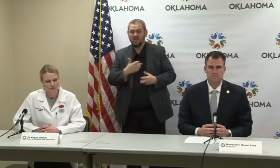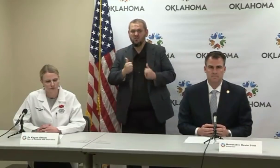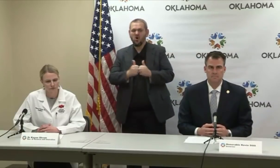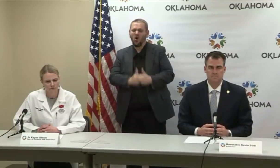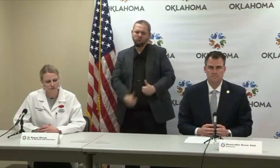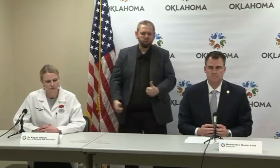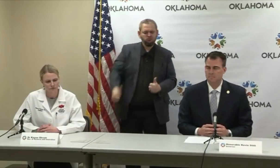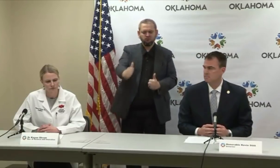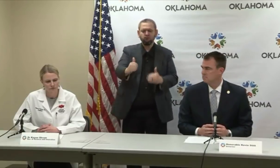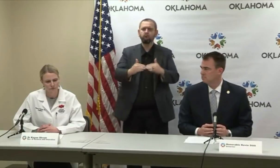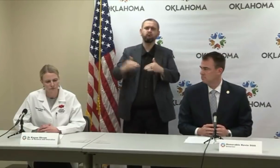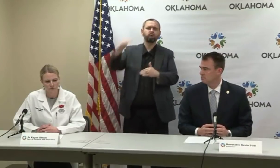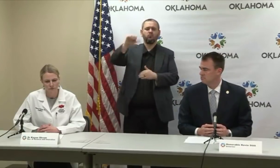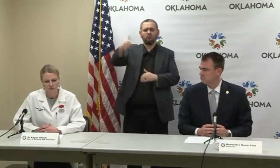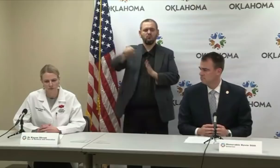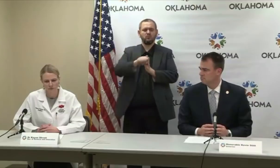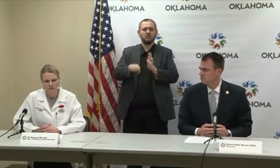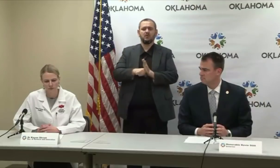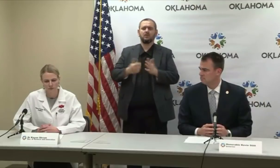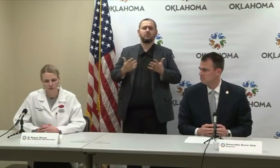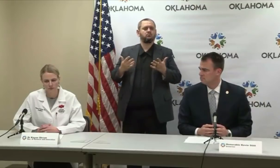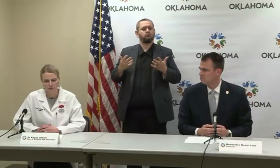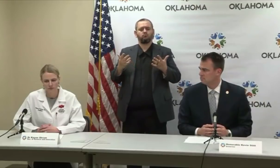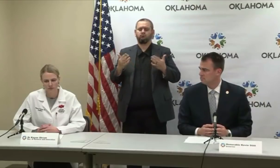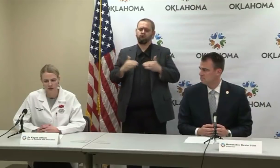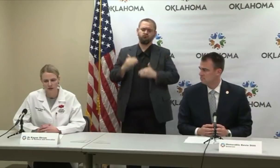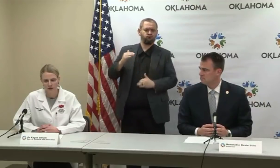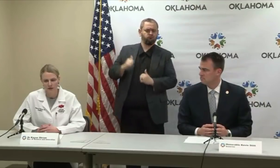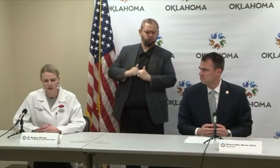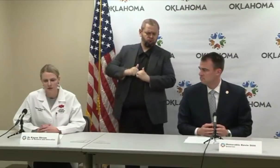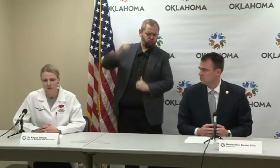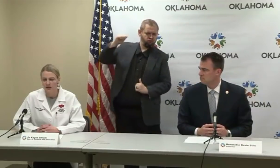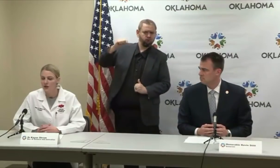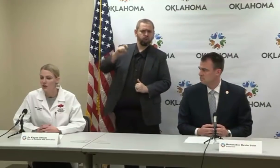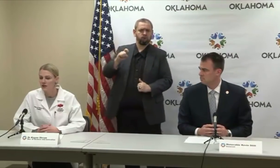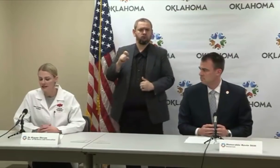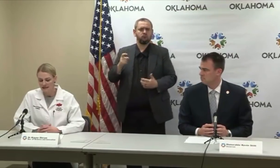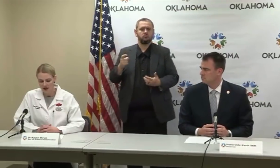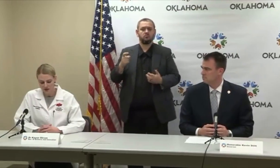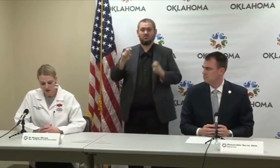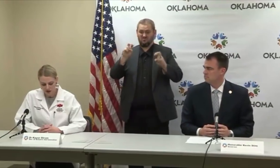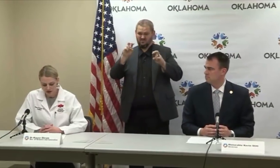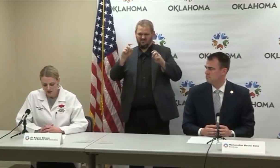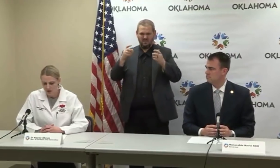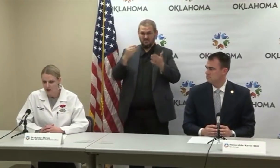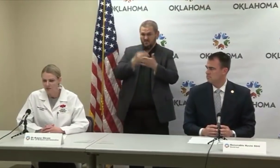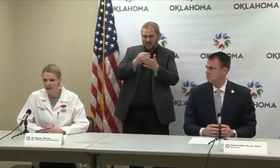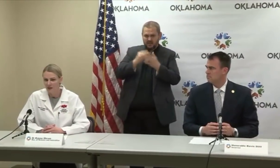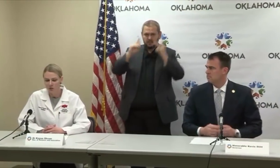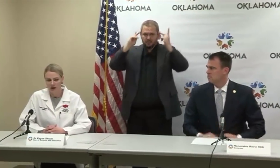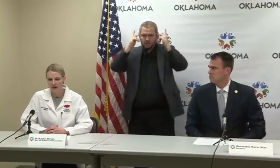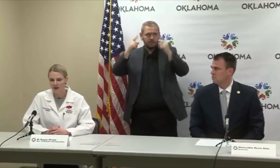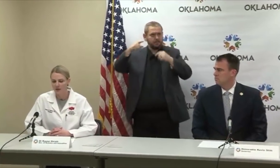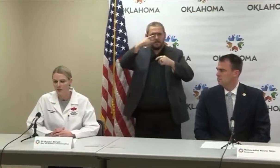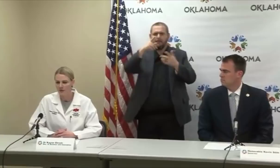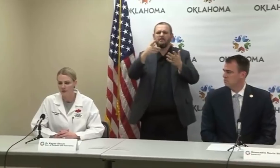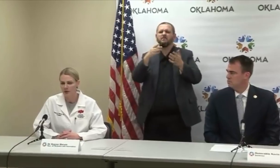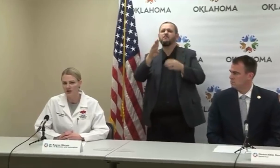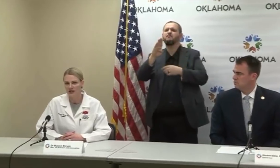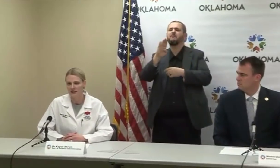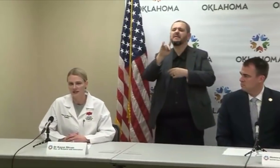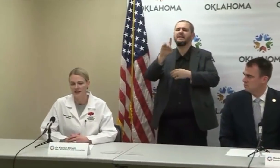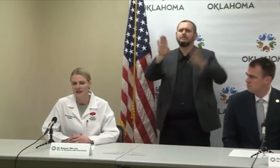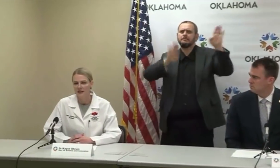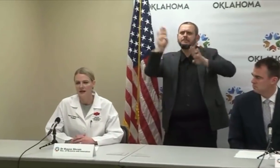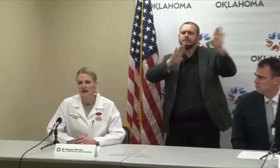more? Is this sort of turning into a bidding war in a way? No, it's not turning into a bidding war. I think we were